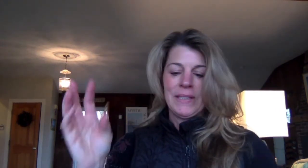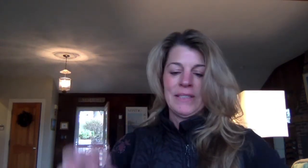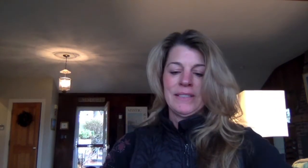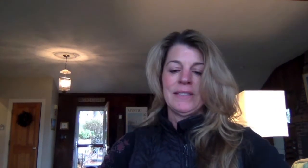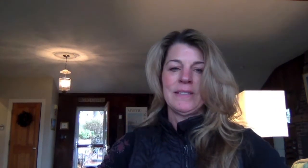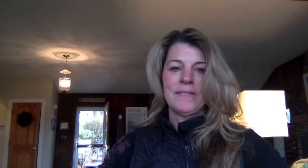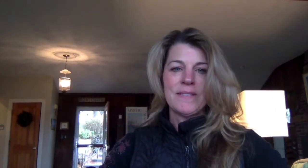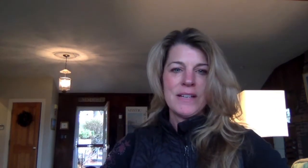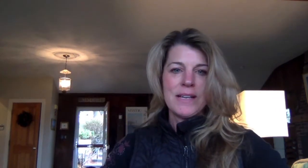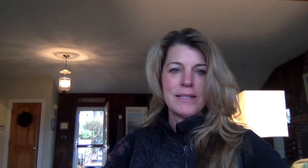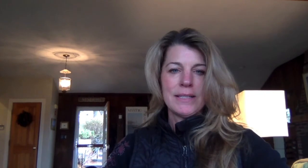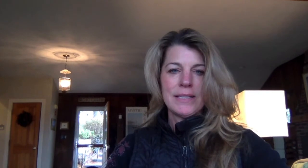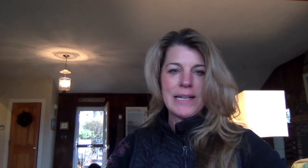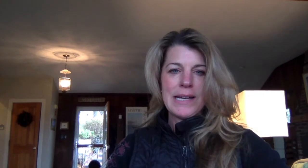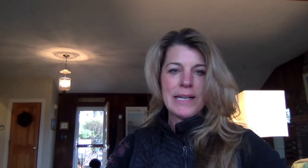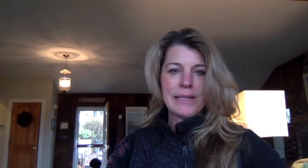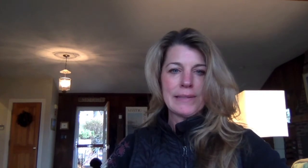all right next